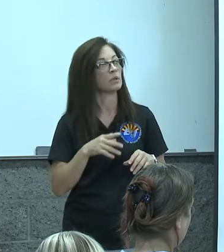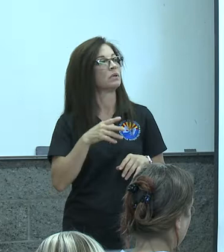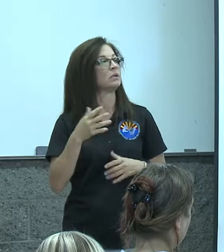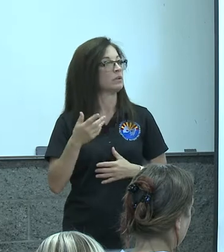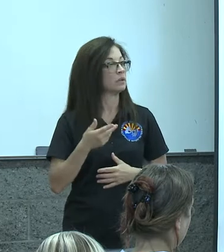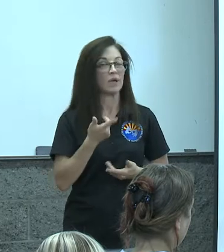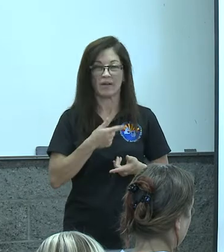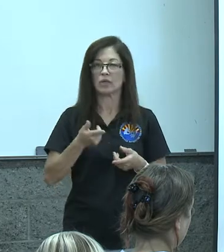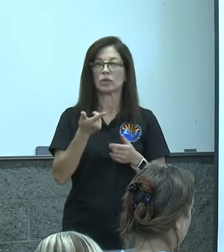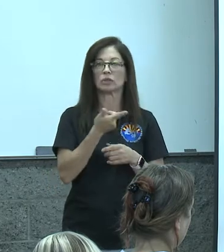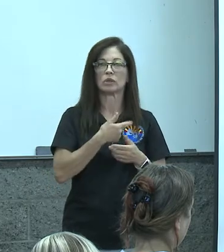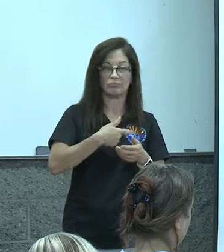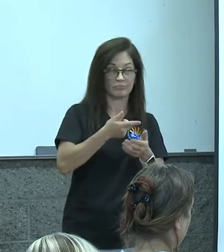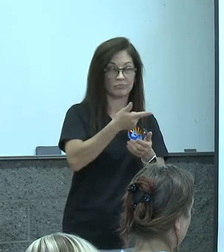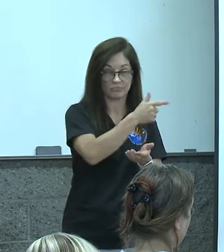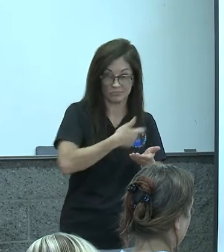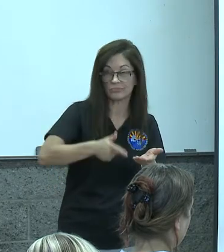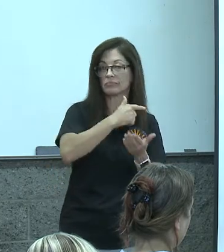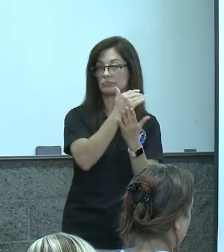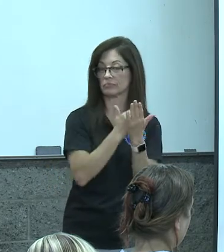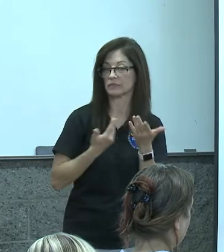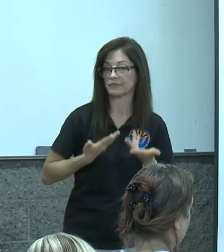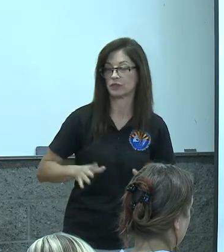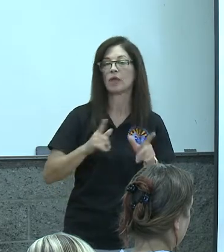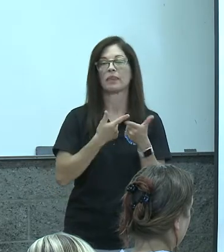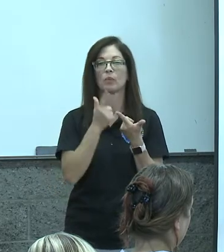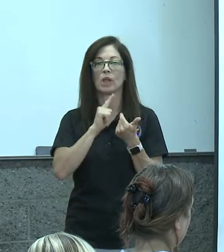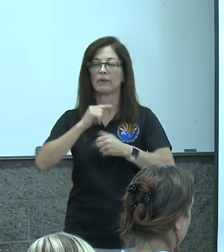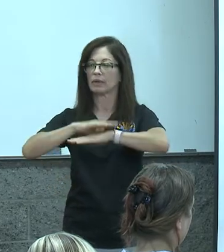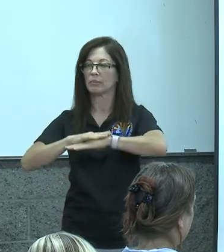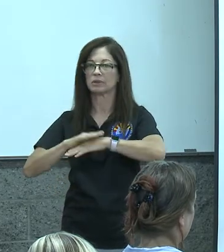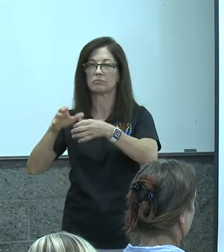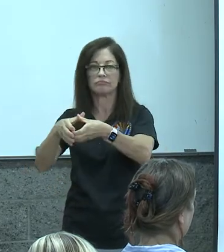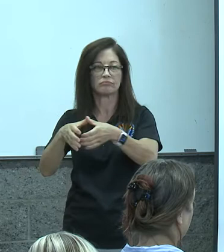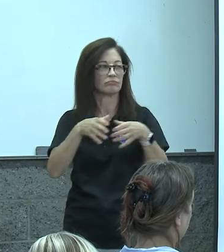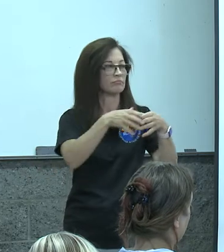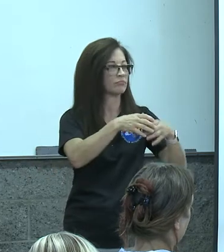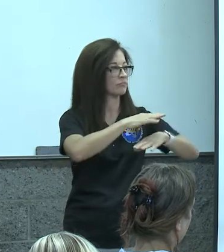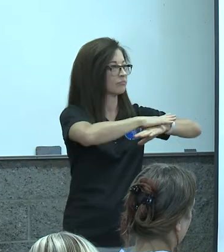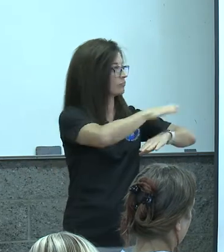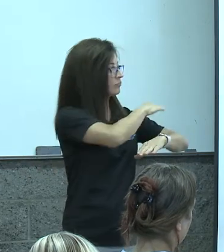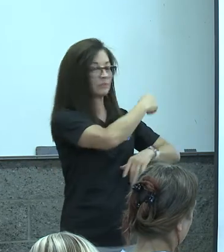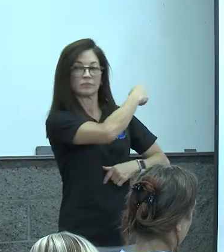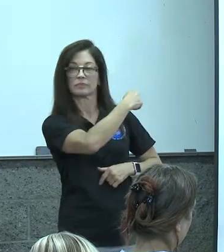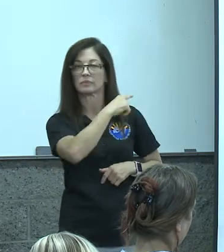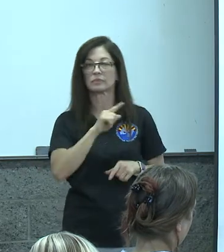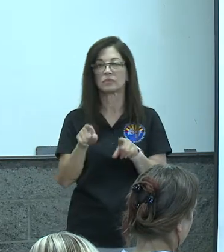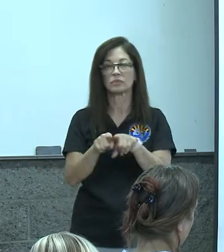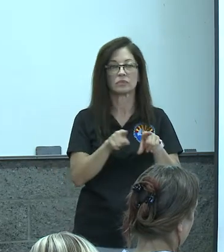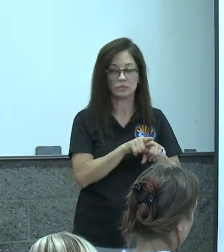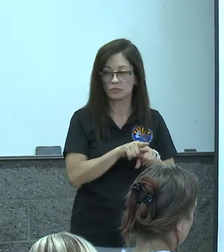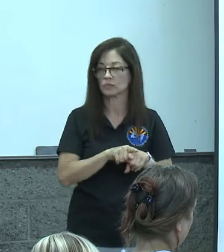have this short agenda we are going to have individual breakout tables here out within the bays and